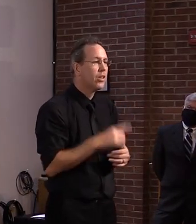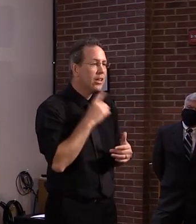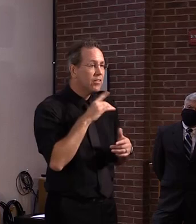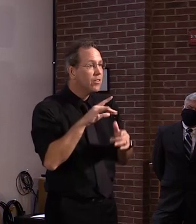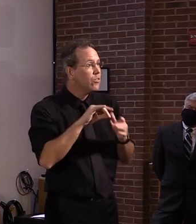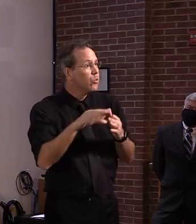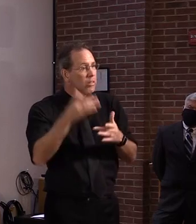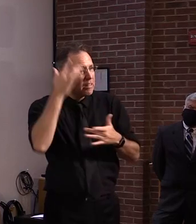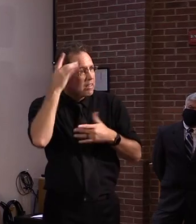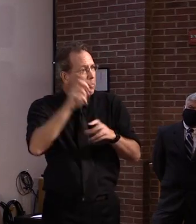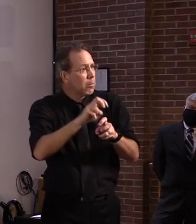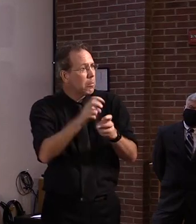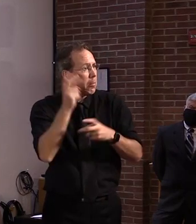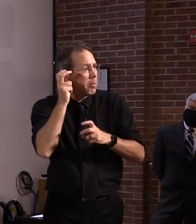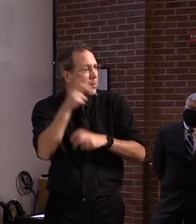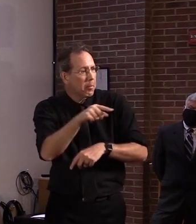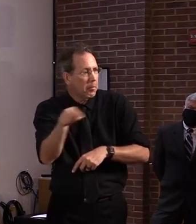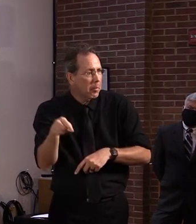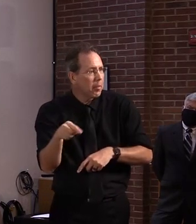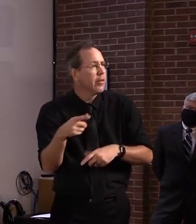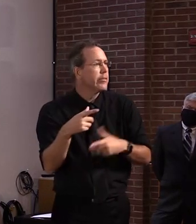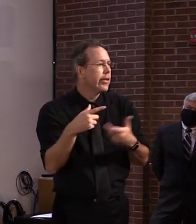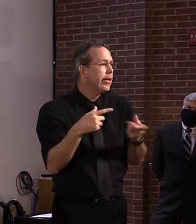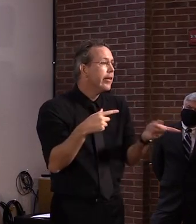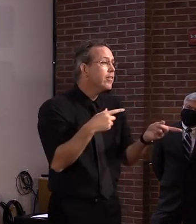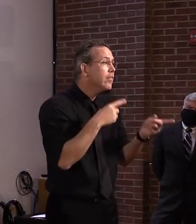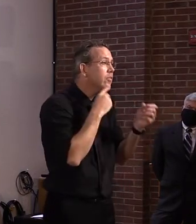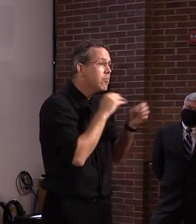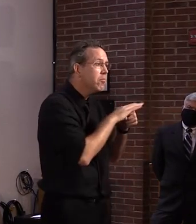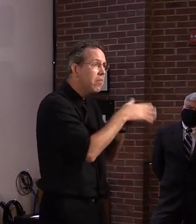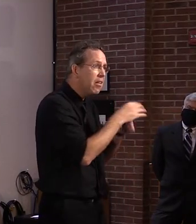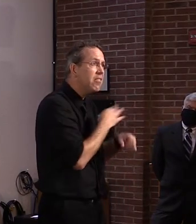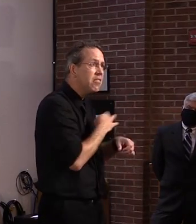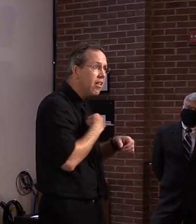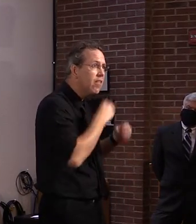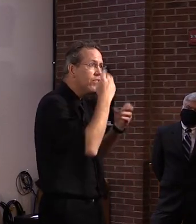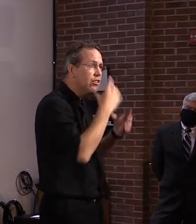another set of, uh, considerations that schools themselves would make.